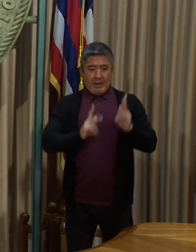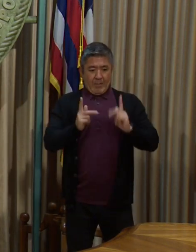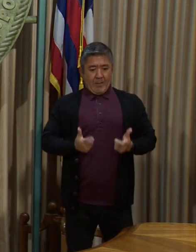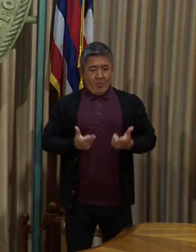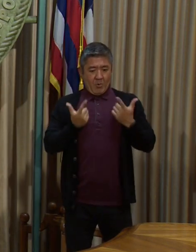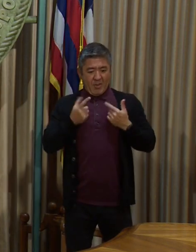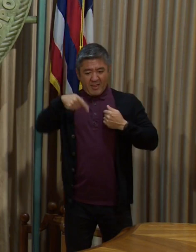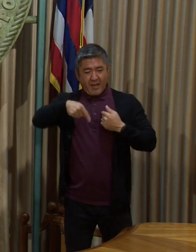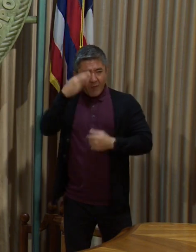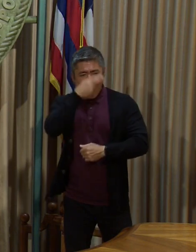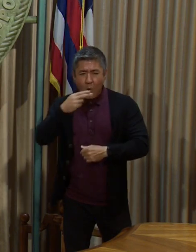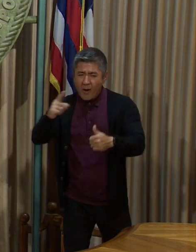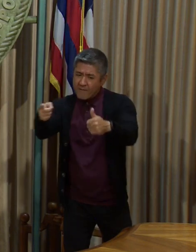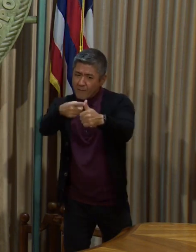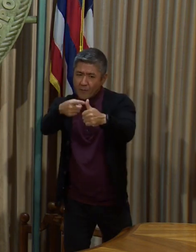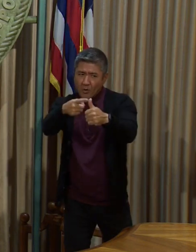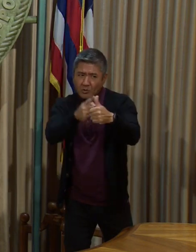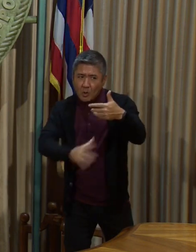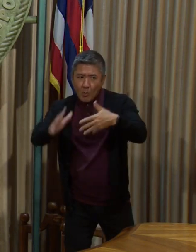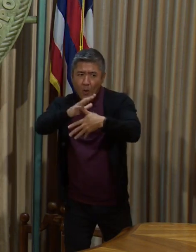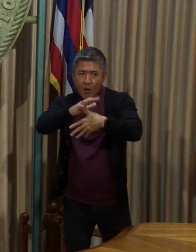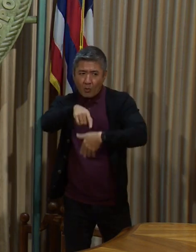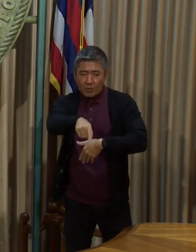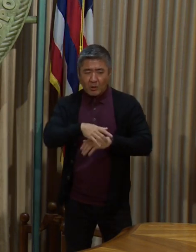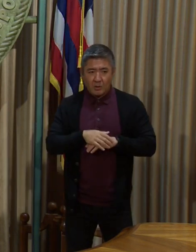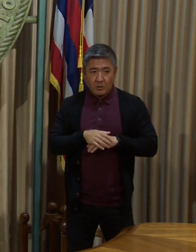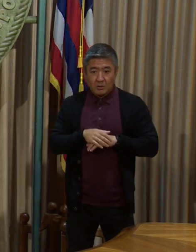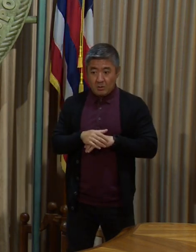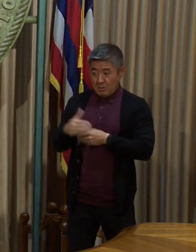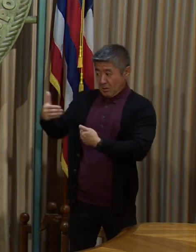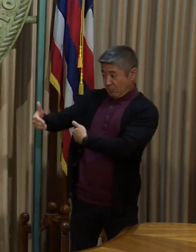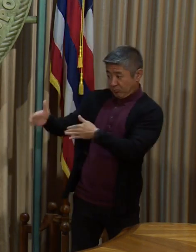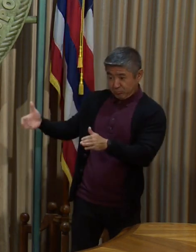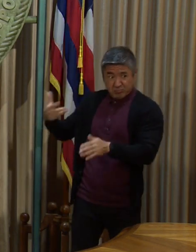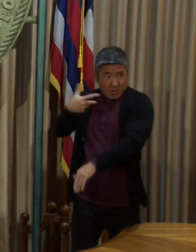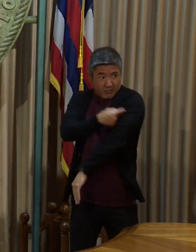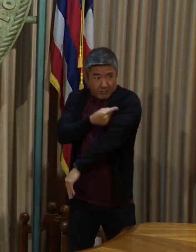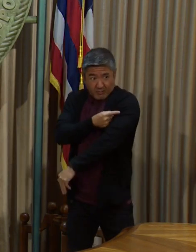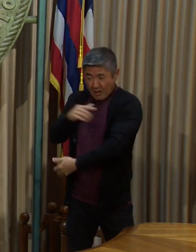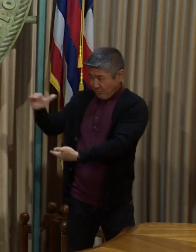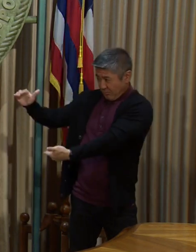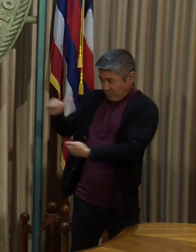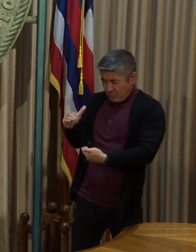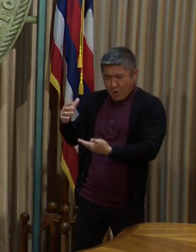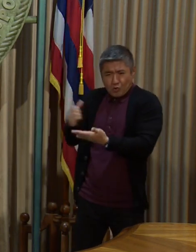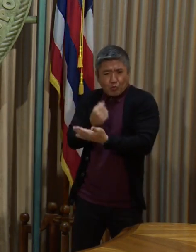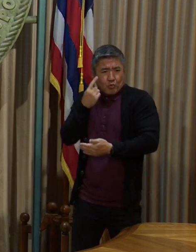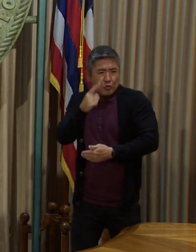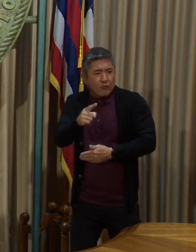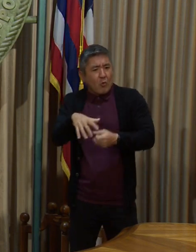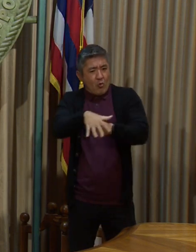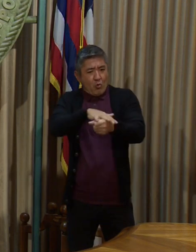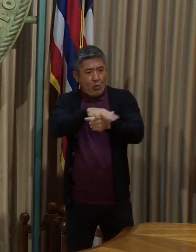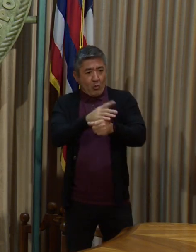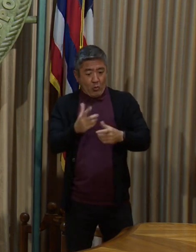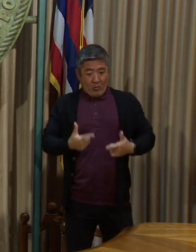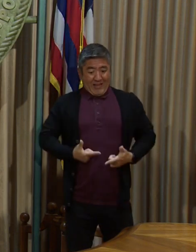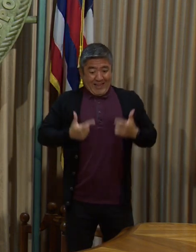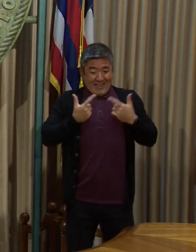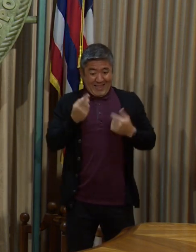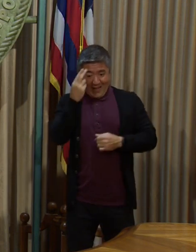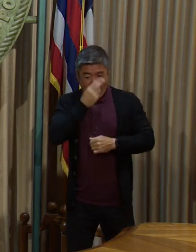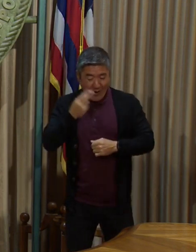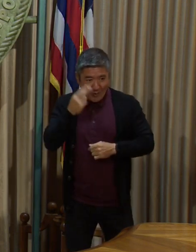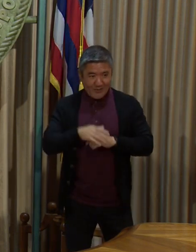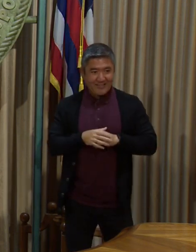think it's most important that we use all of our resources to get ourselves to herd immunity. What happens in Vegas may stay